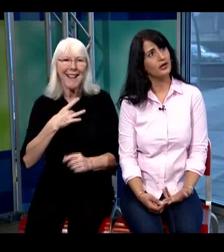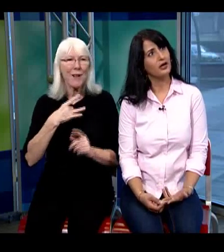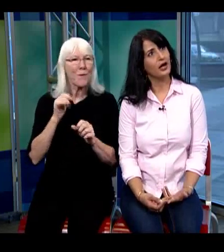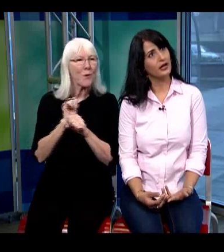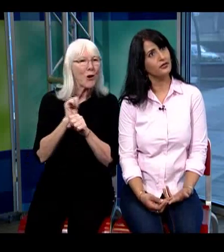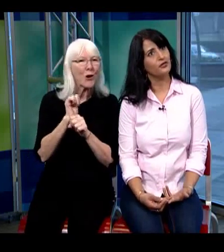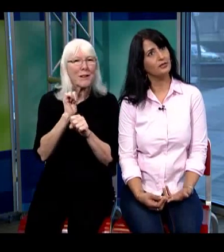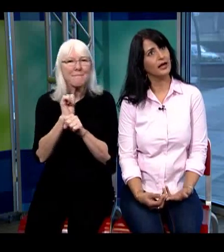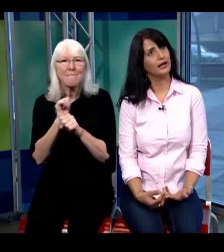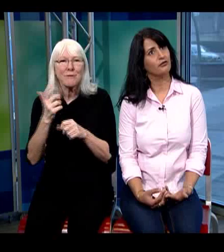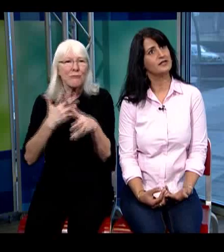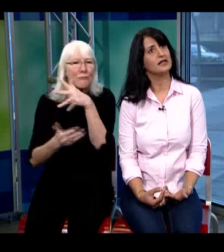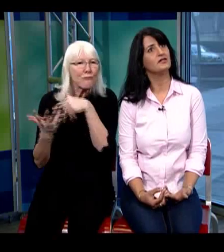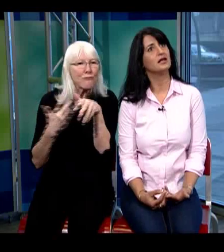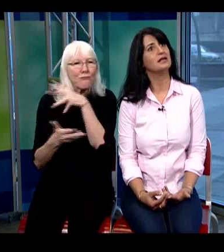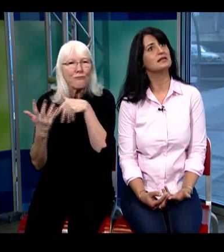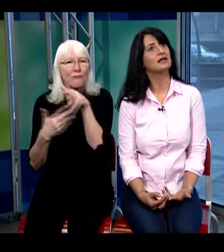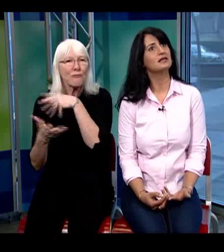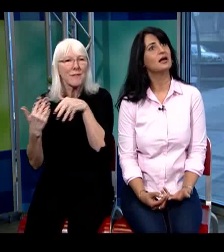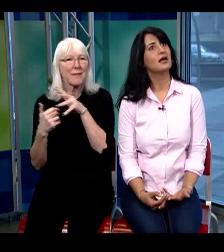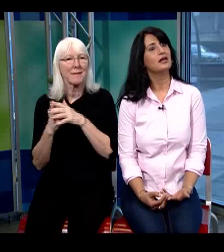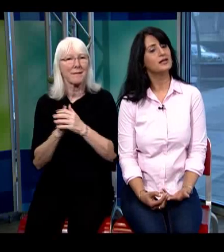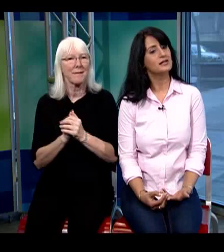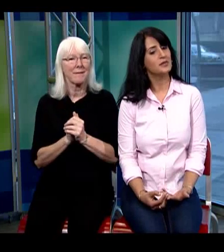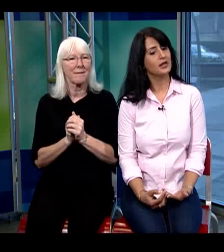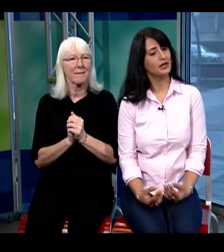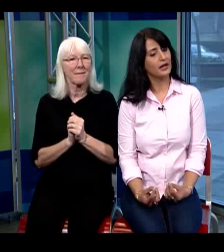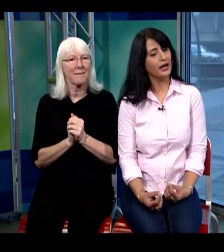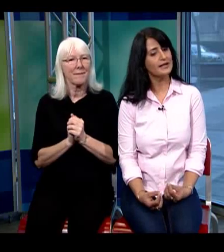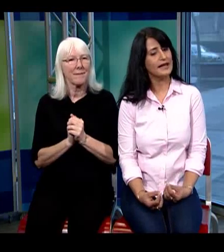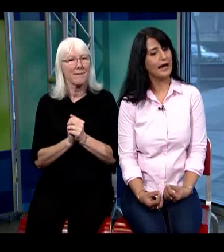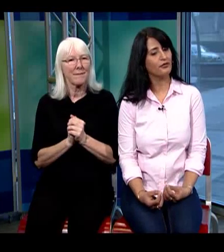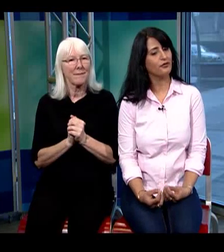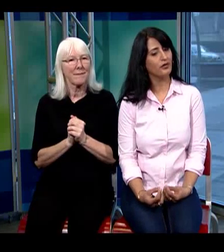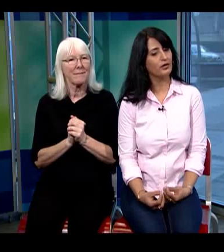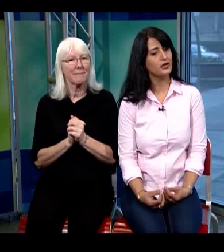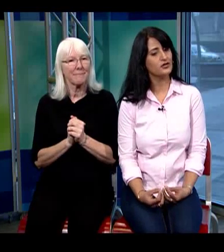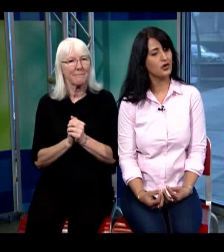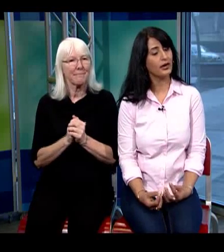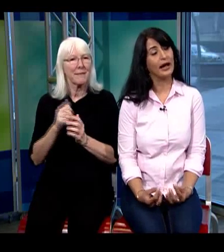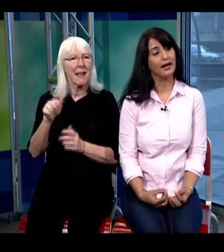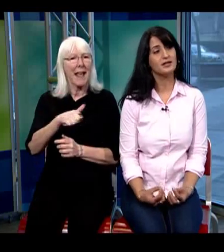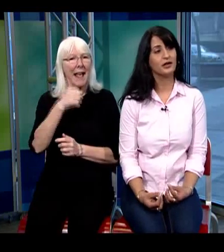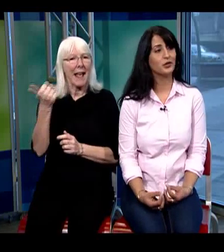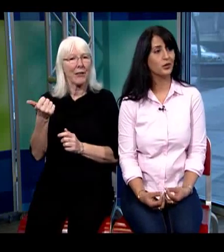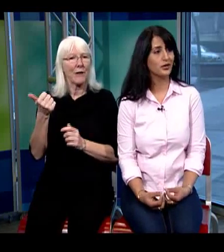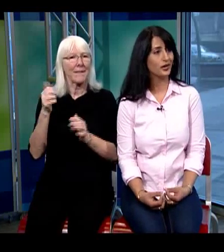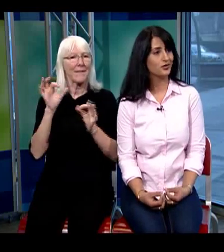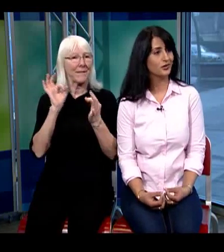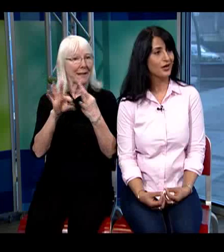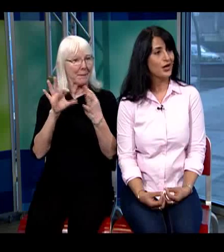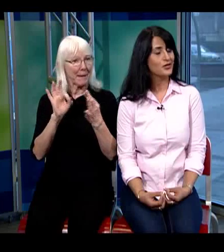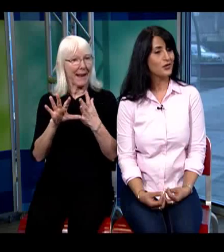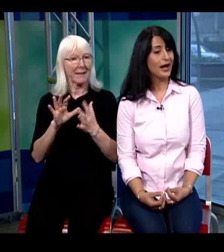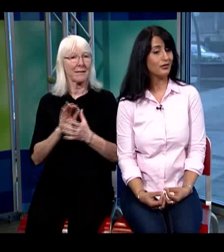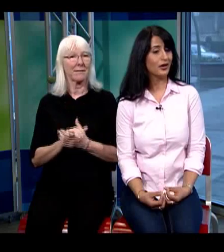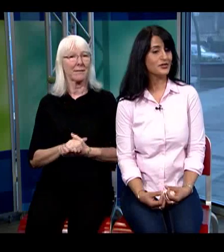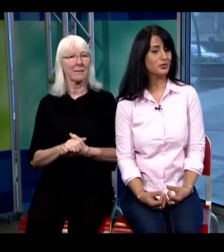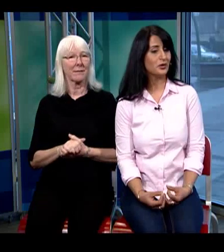another feedback i've received is that this clients have a very strong hand eye coordination so i have clients who've been